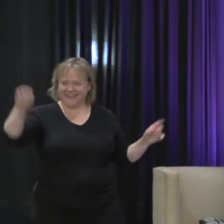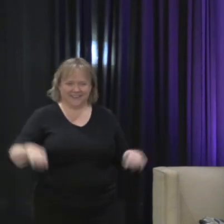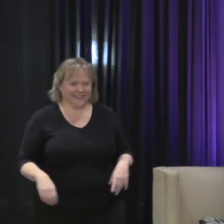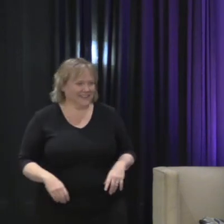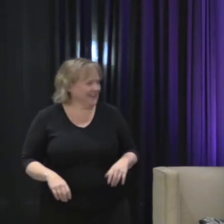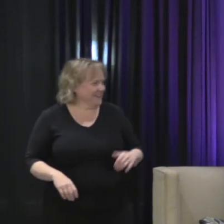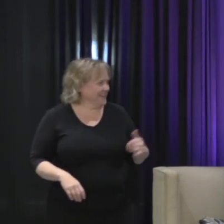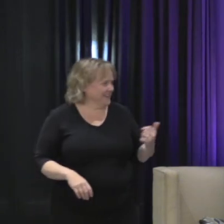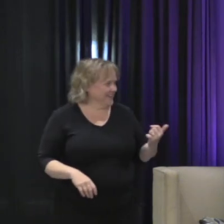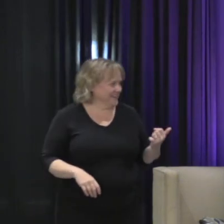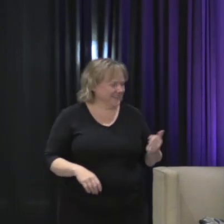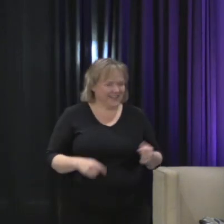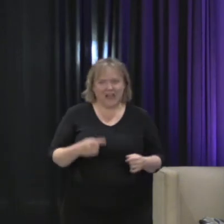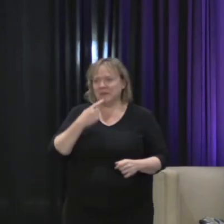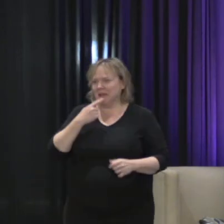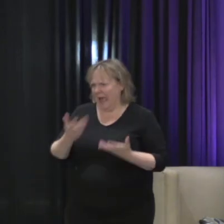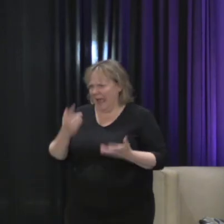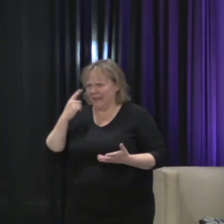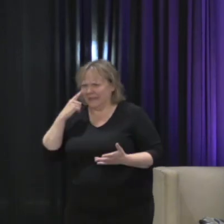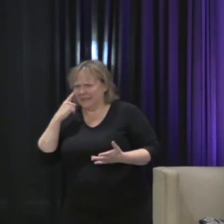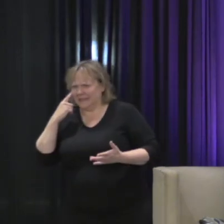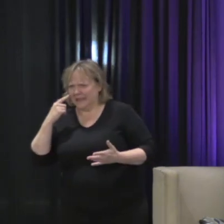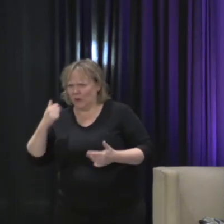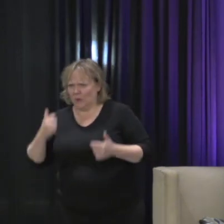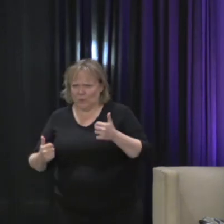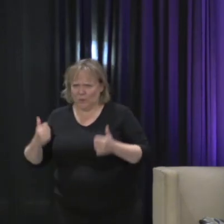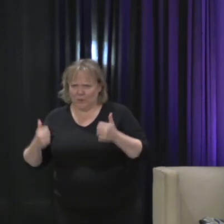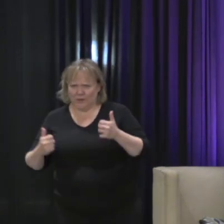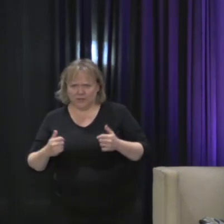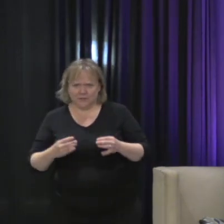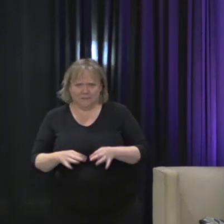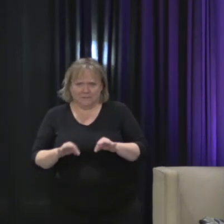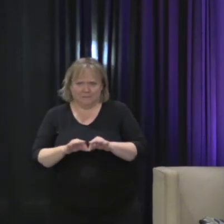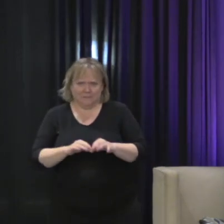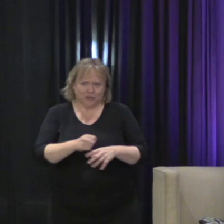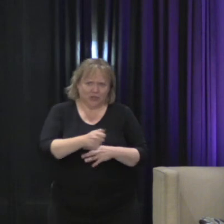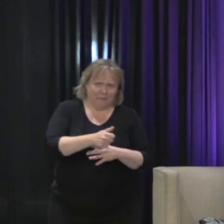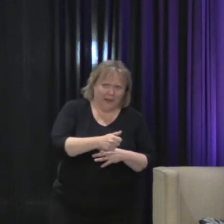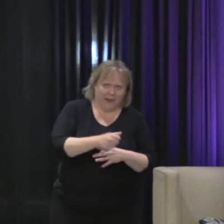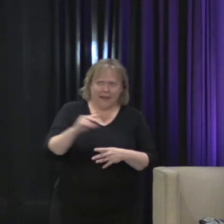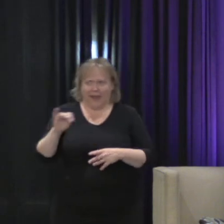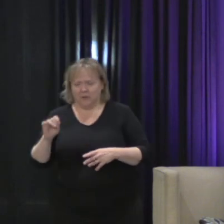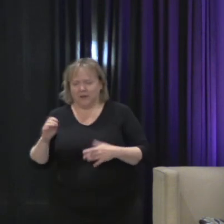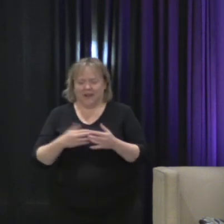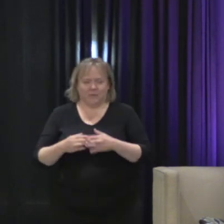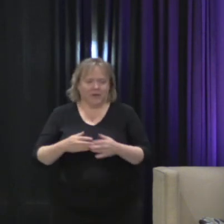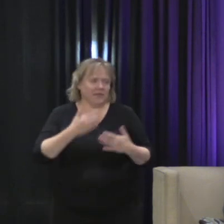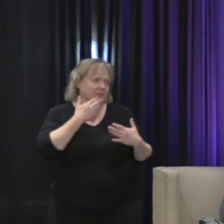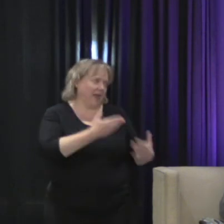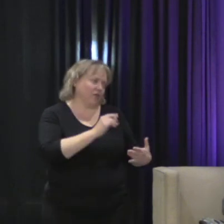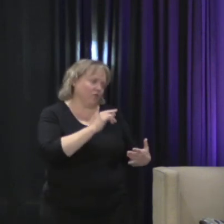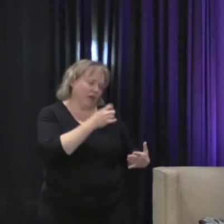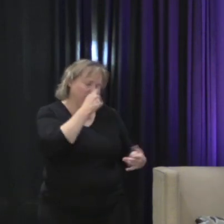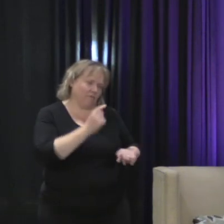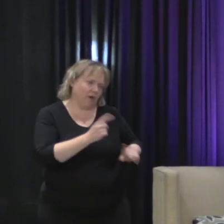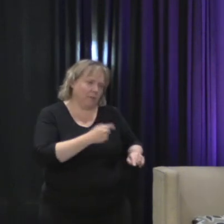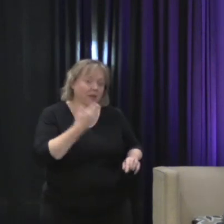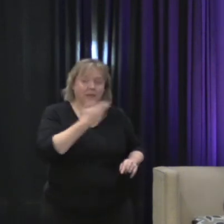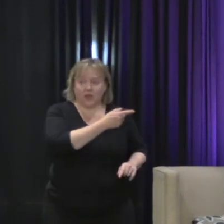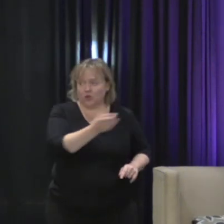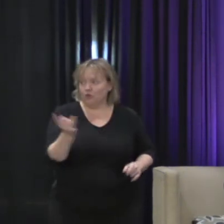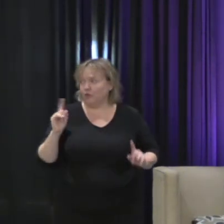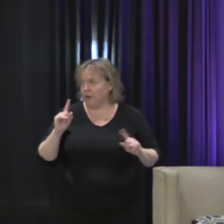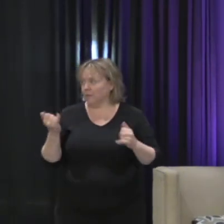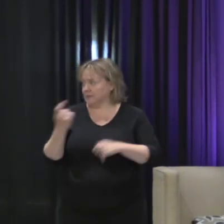That may scare some that in whatever order you want. Thank you all for coming. Carrie, thank you so much. Thank much. you.